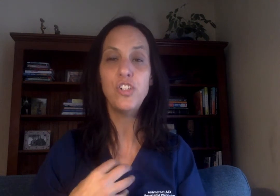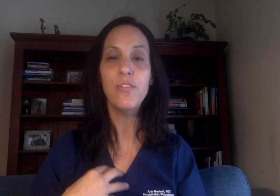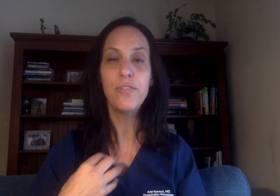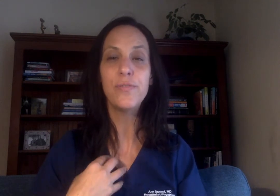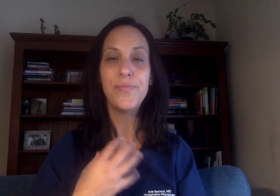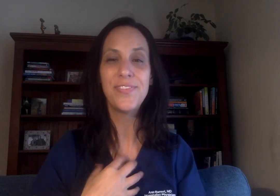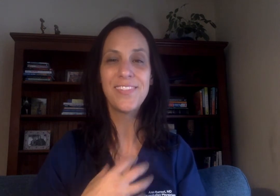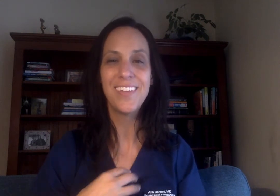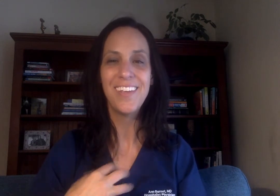shift.